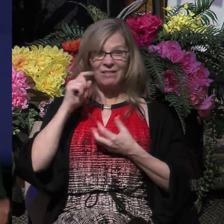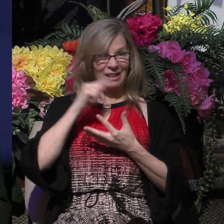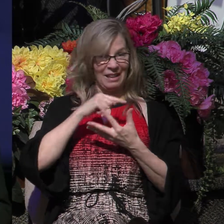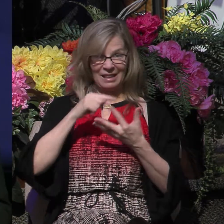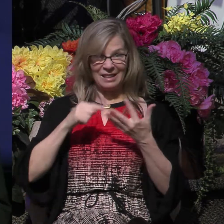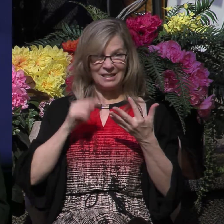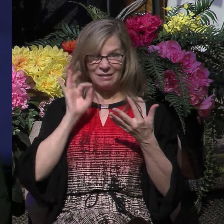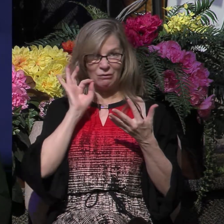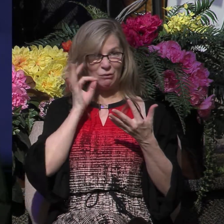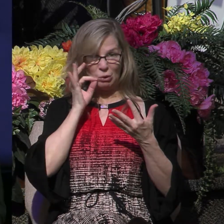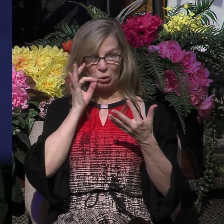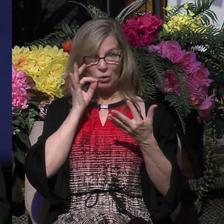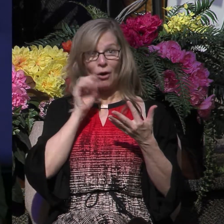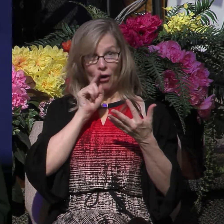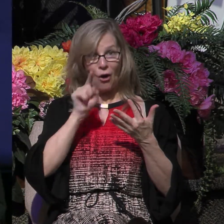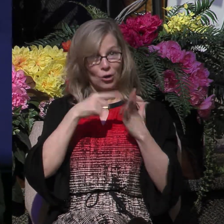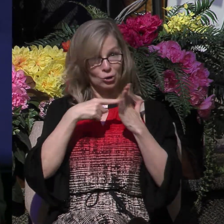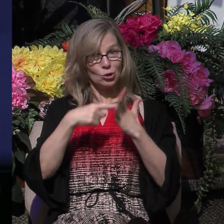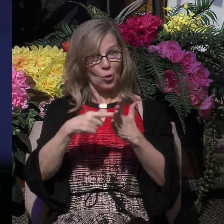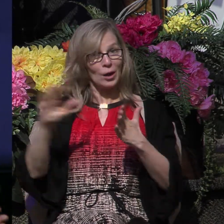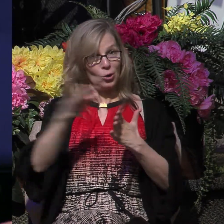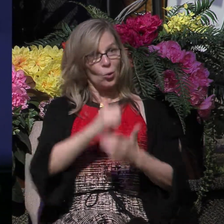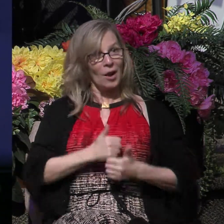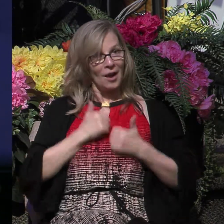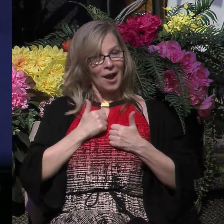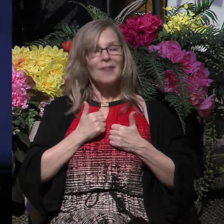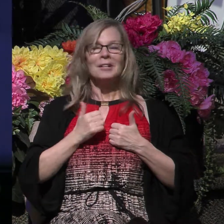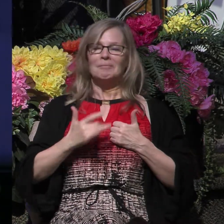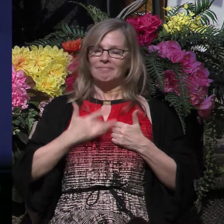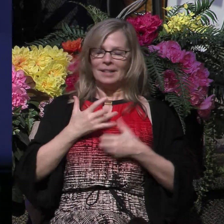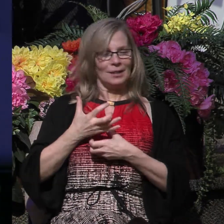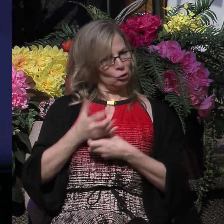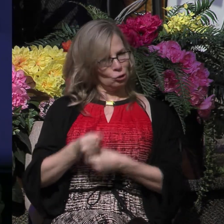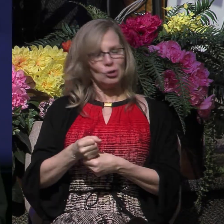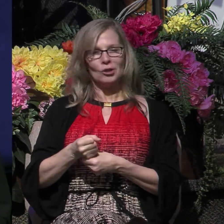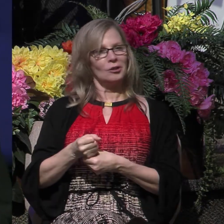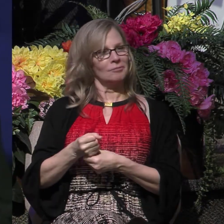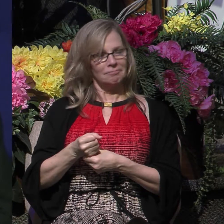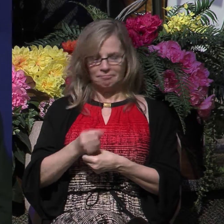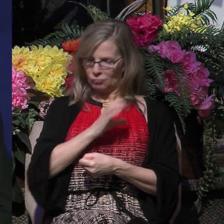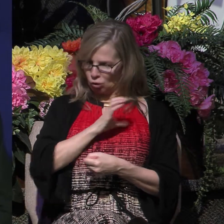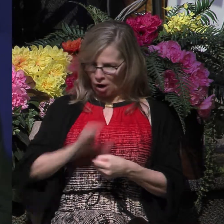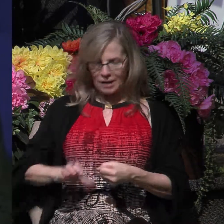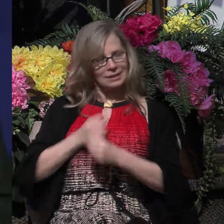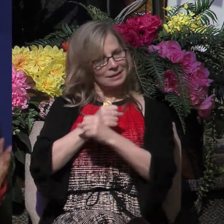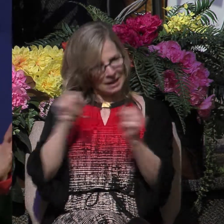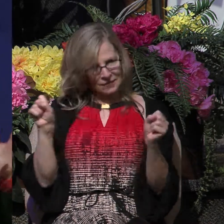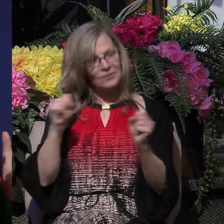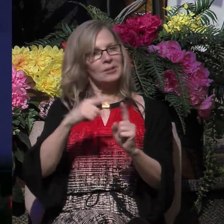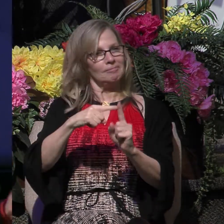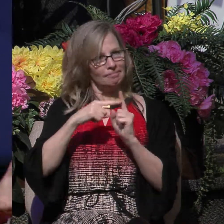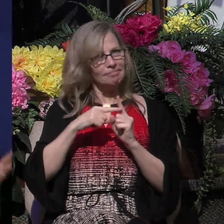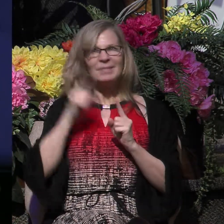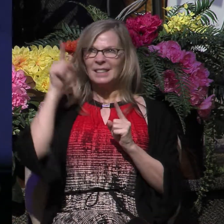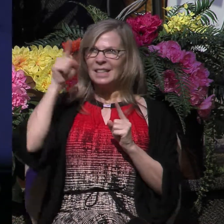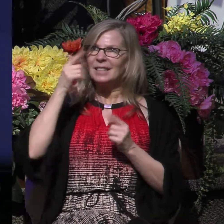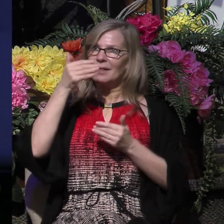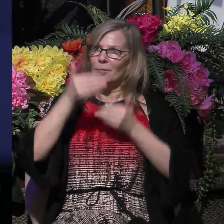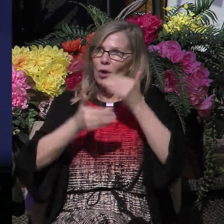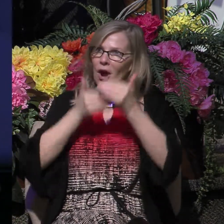fruits are evident in your life, then you can be assured that Christ has saved you and that he is in the process of transforming